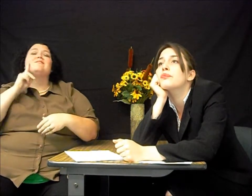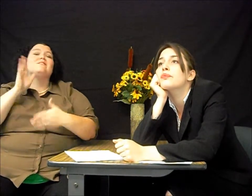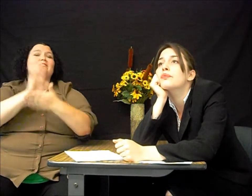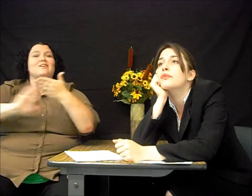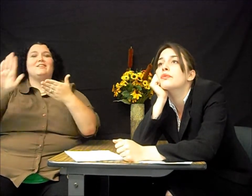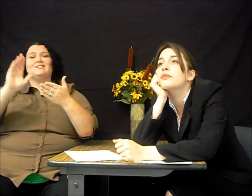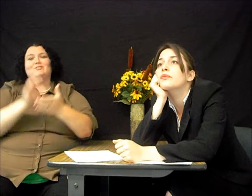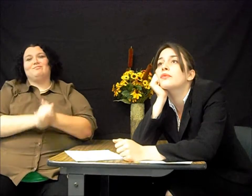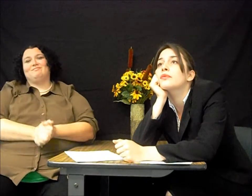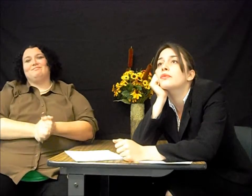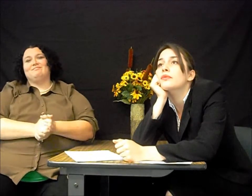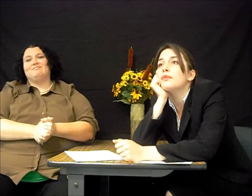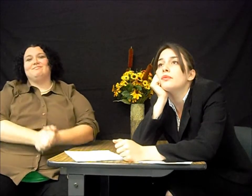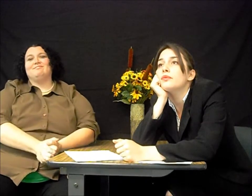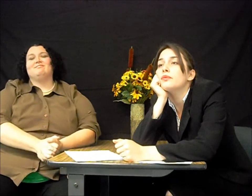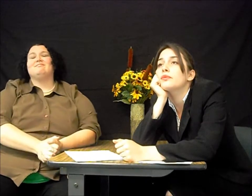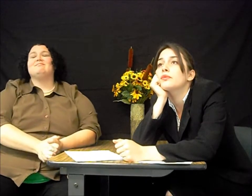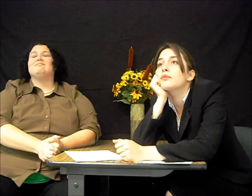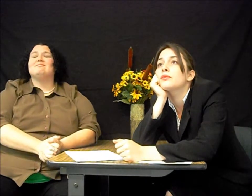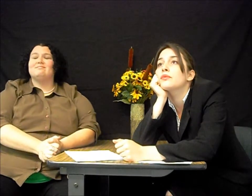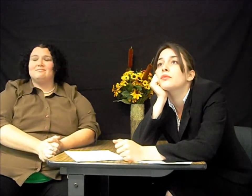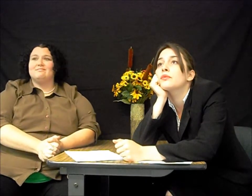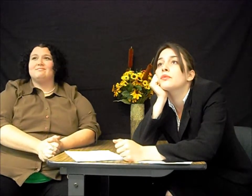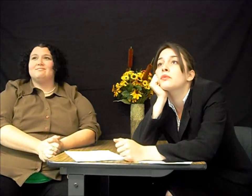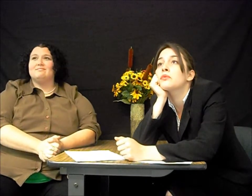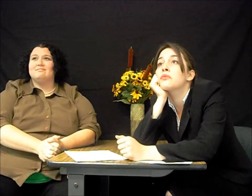Additionally, 25 states now have deaf colleges.